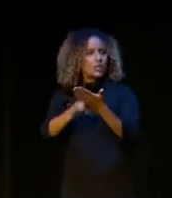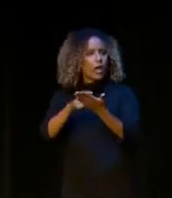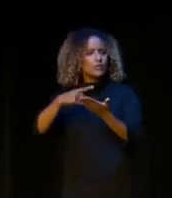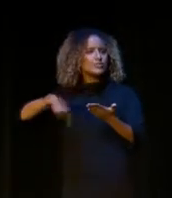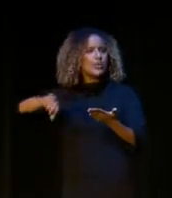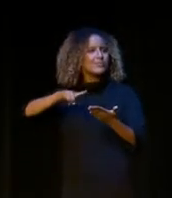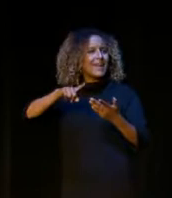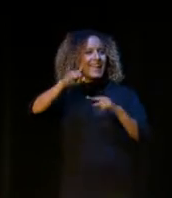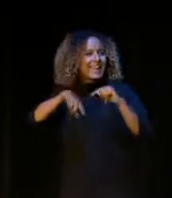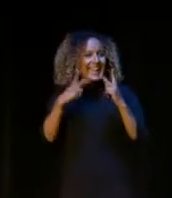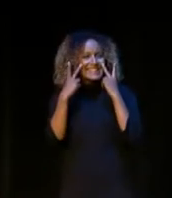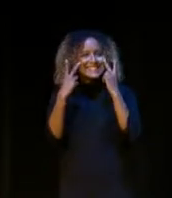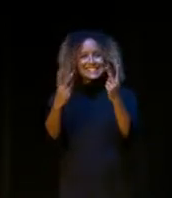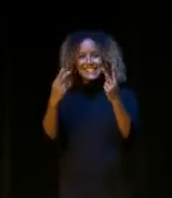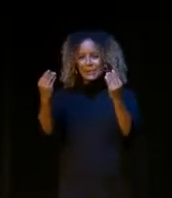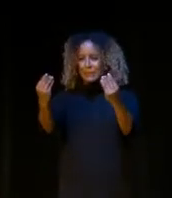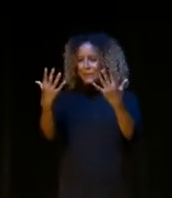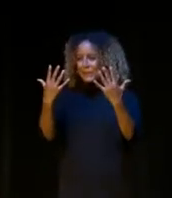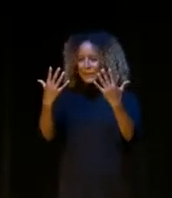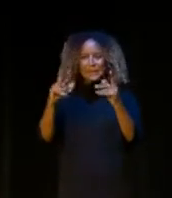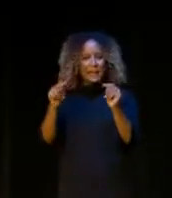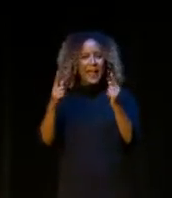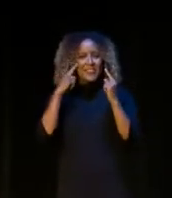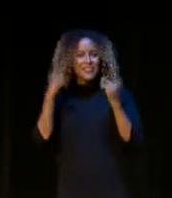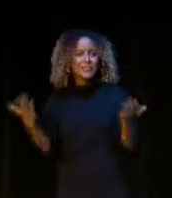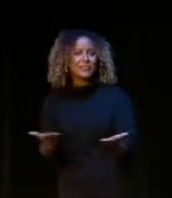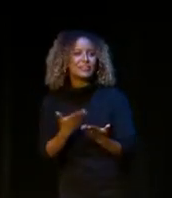I can't see out there, but I think they're here.